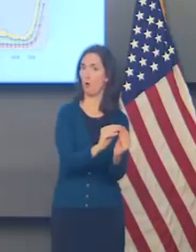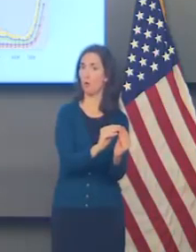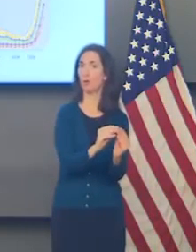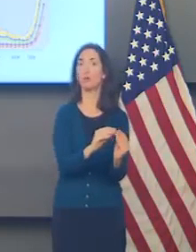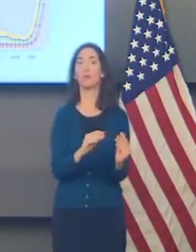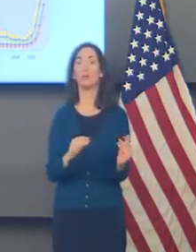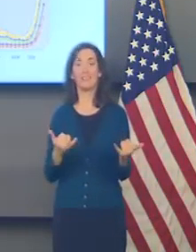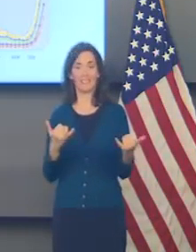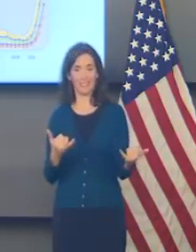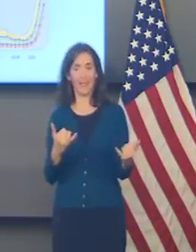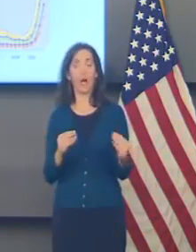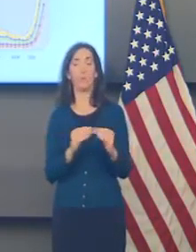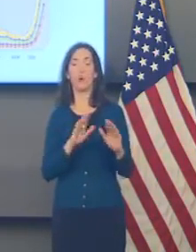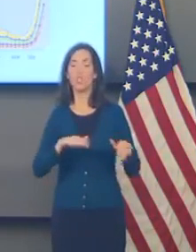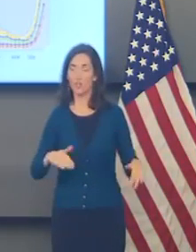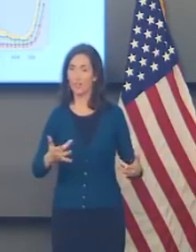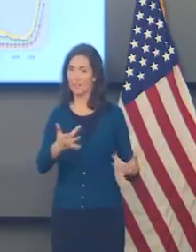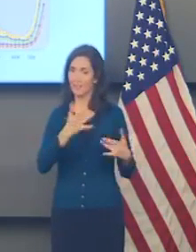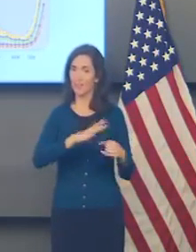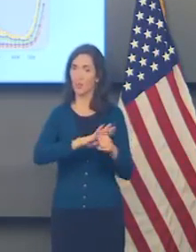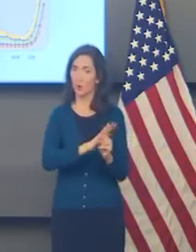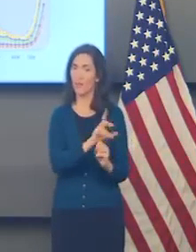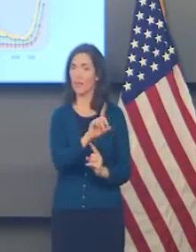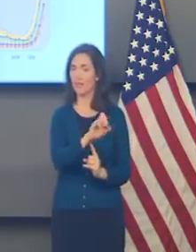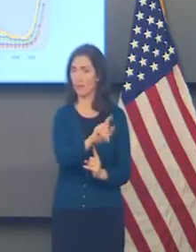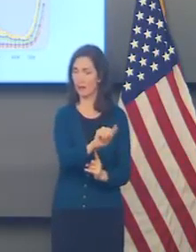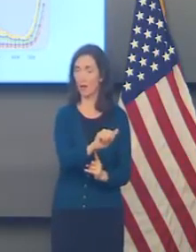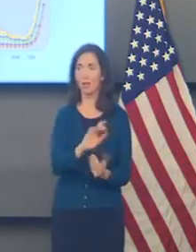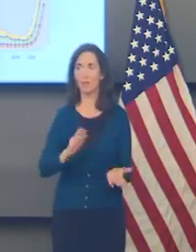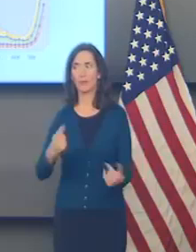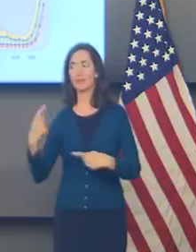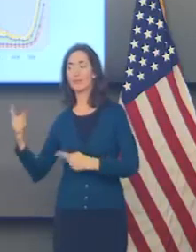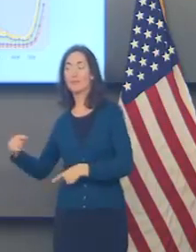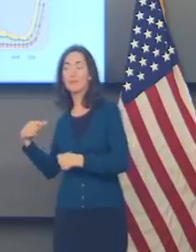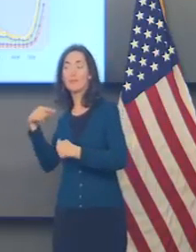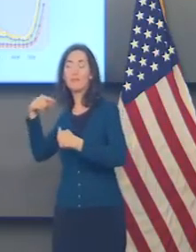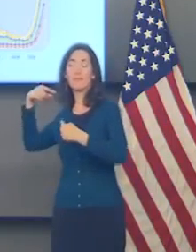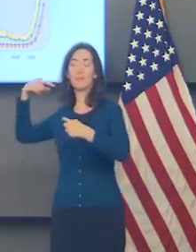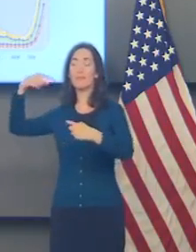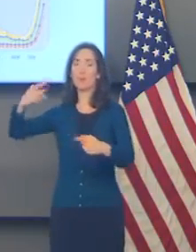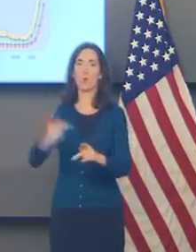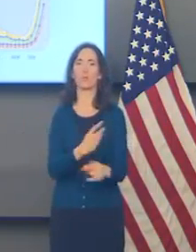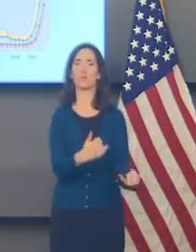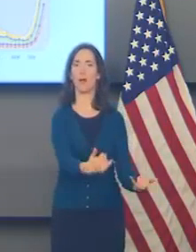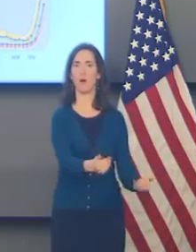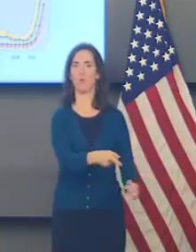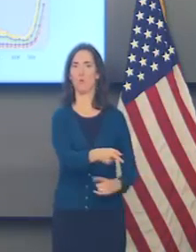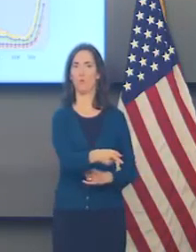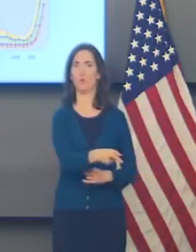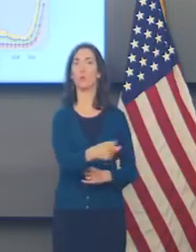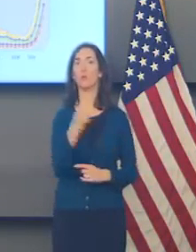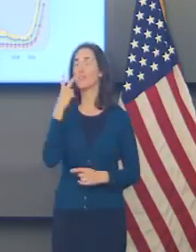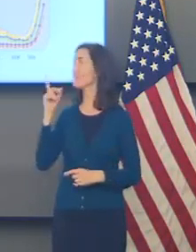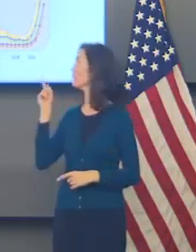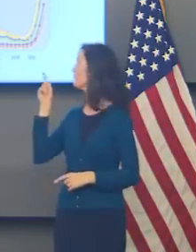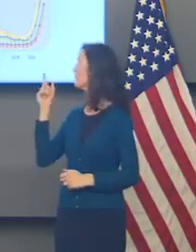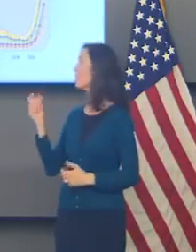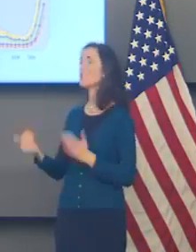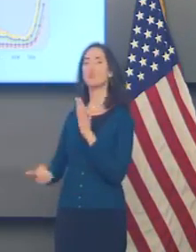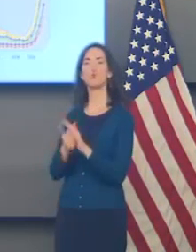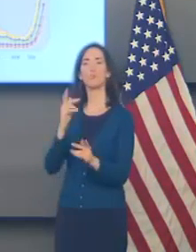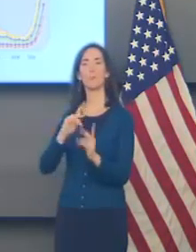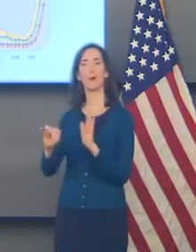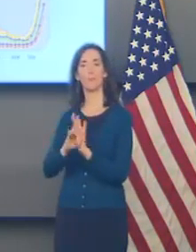with COVID now with Delta than we have at any other point in this pandemic. And what you see here is a graph of new cases